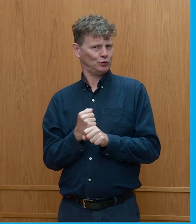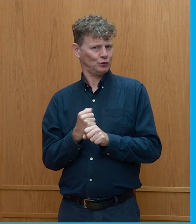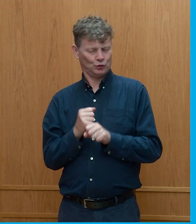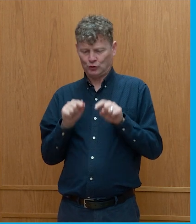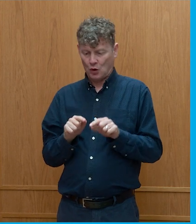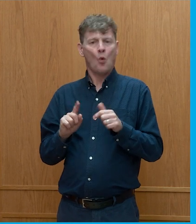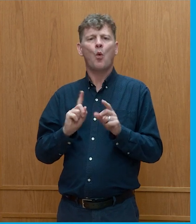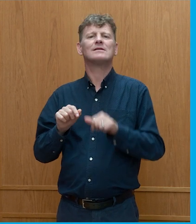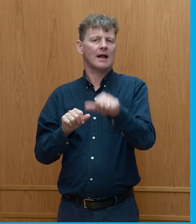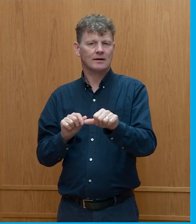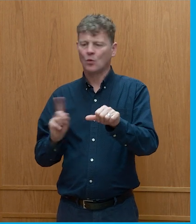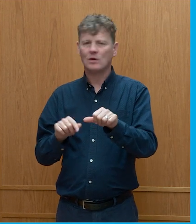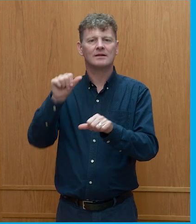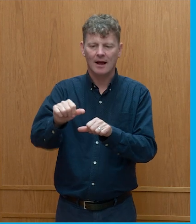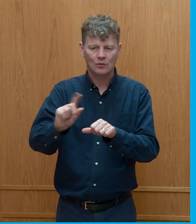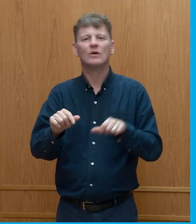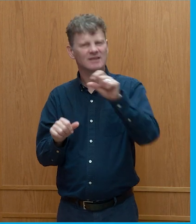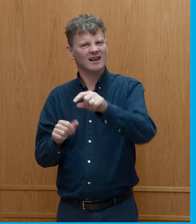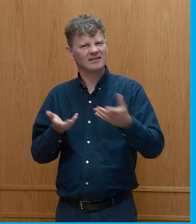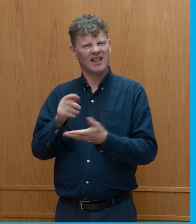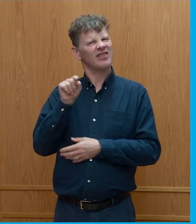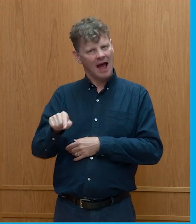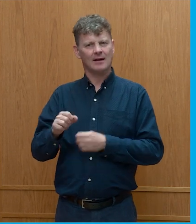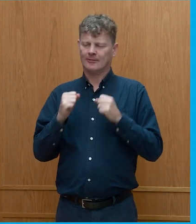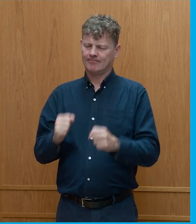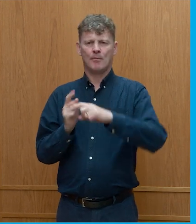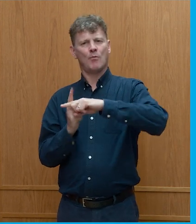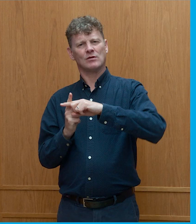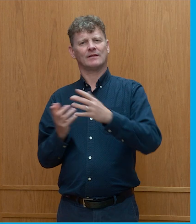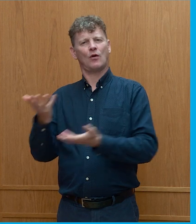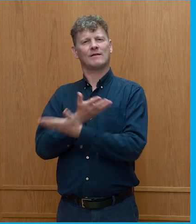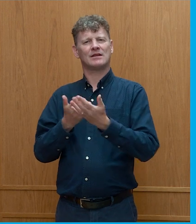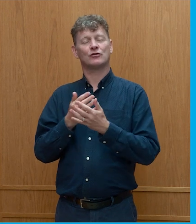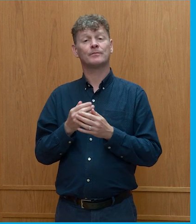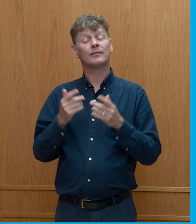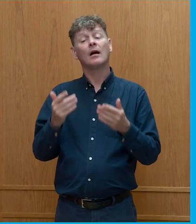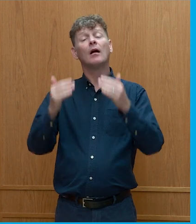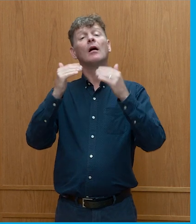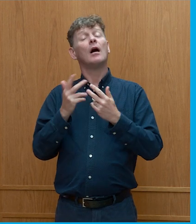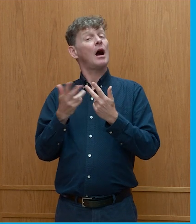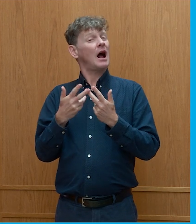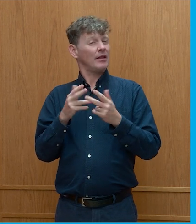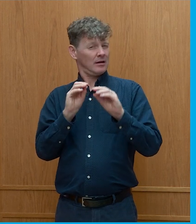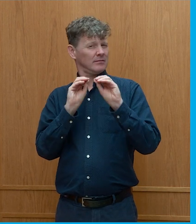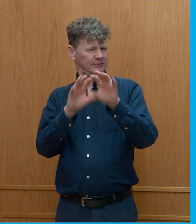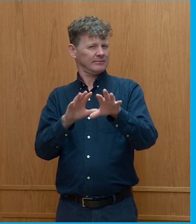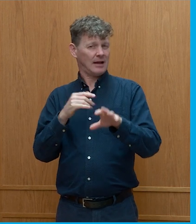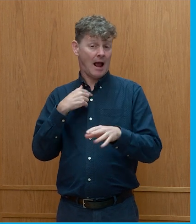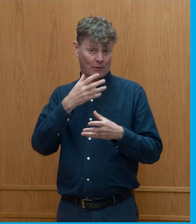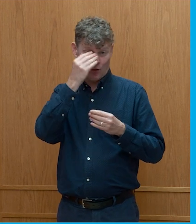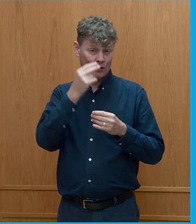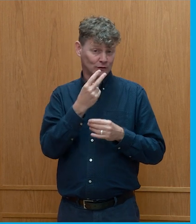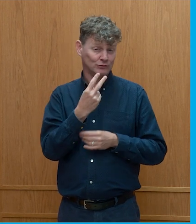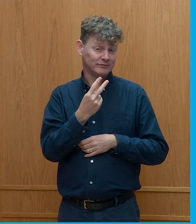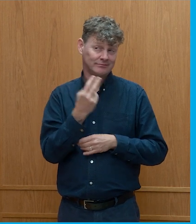the next thing, what's the next thing, what's the next thing? That, to me, is a very positive conversation. And the other thing I would say that I think I've learned over the last 25 years